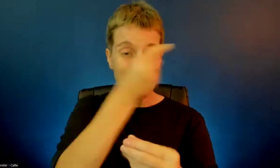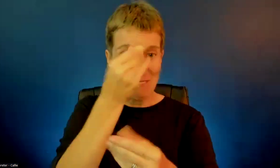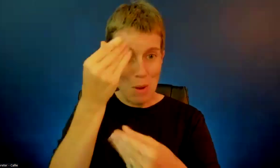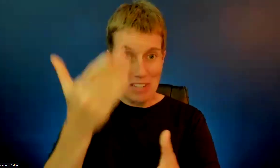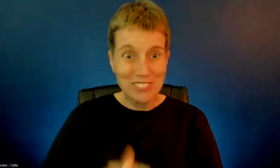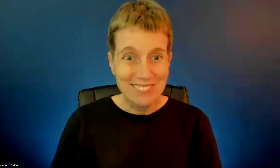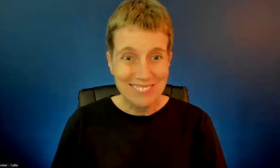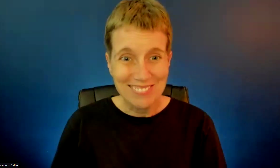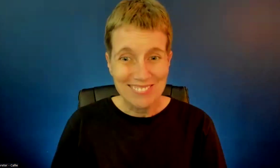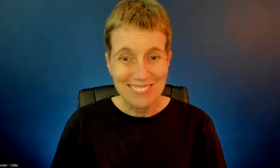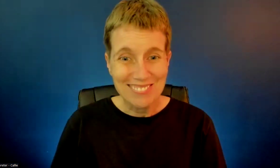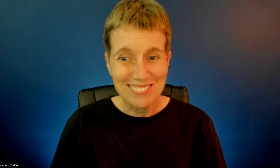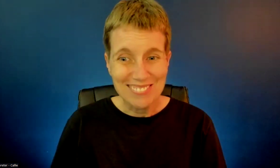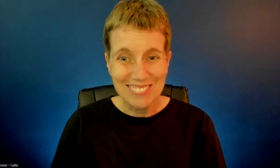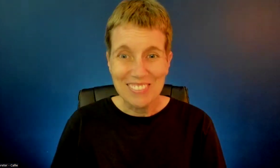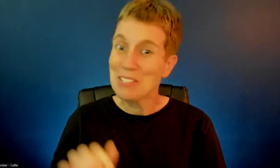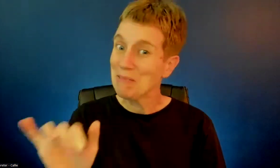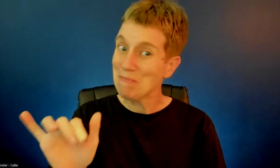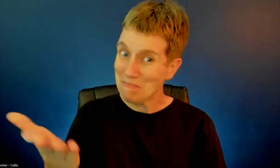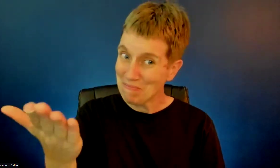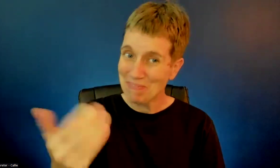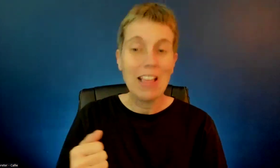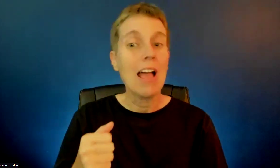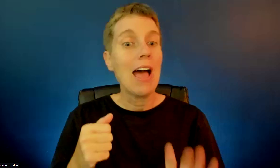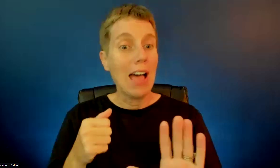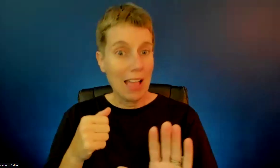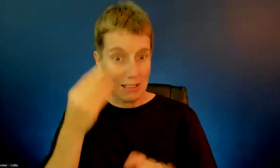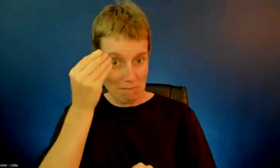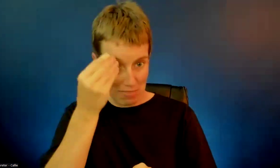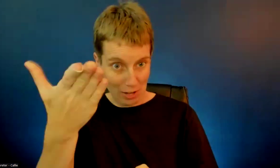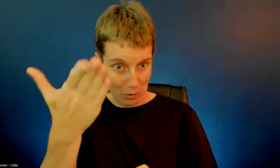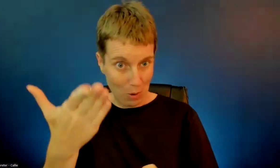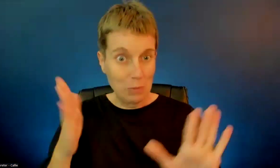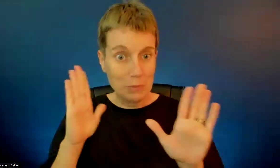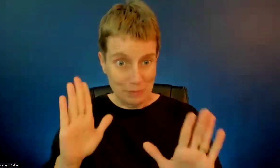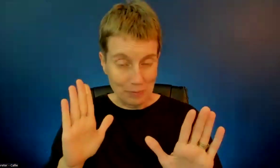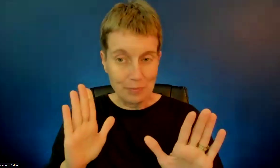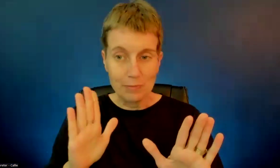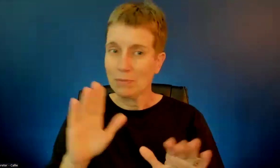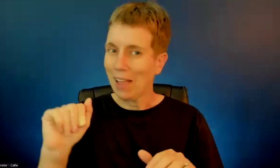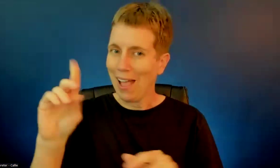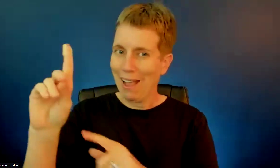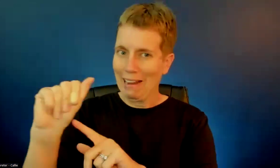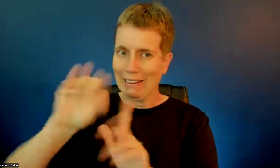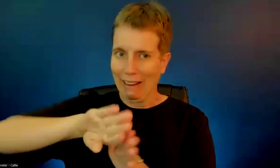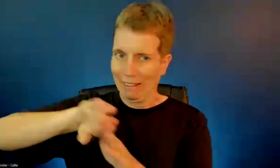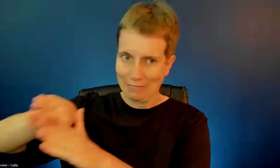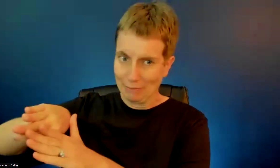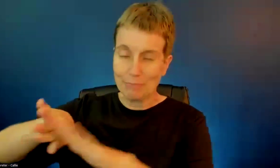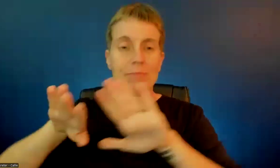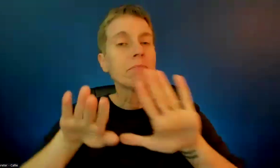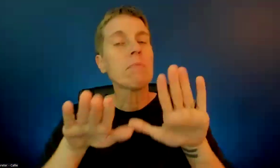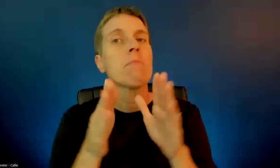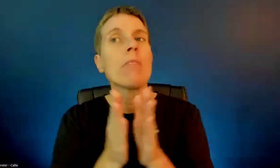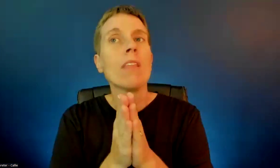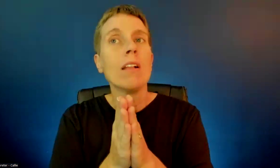Is it learned the other day, and I did not know this, that if you, um, live in the